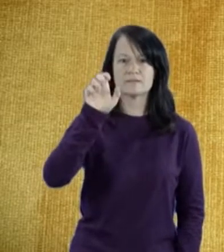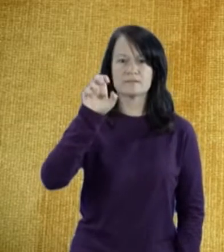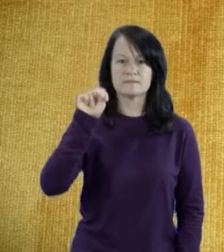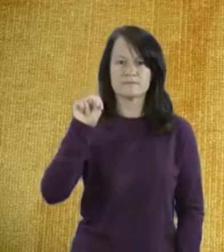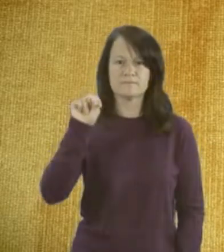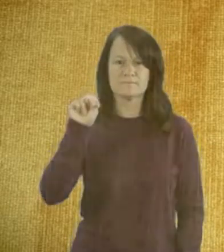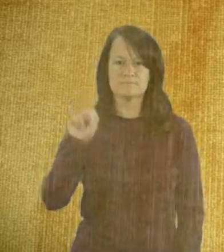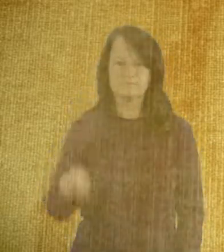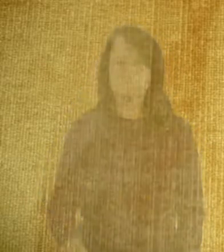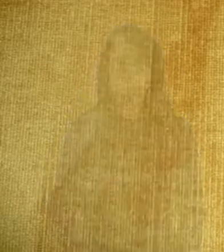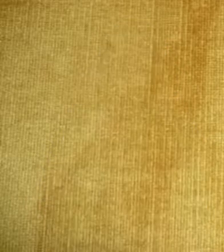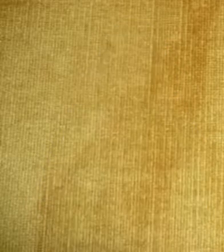illustrated by Joy Allen